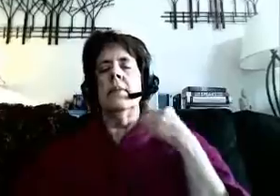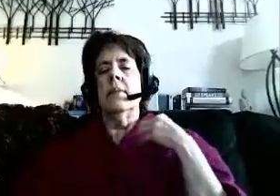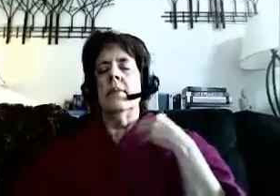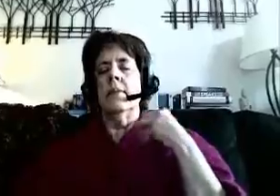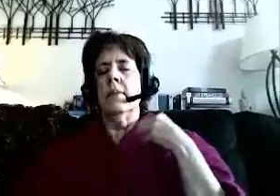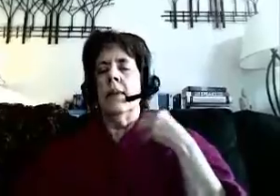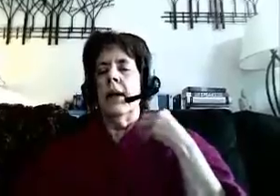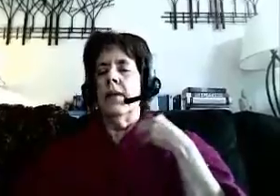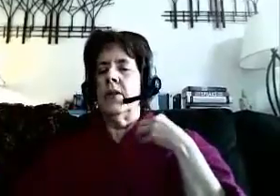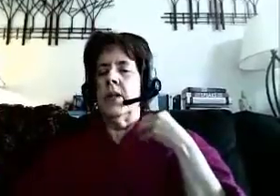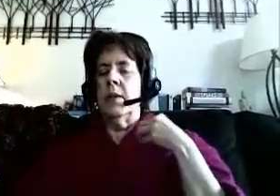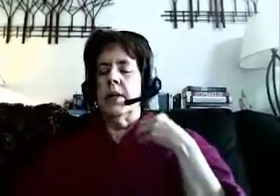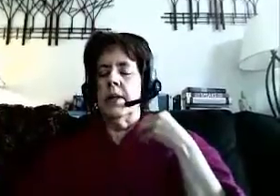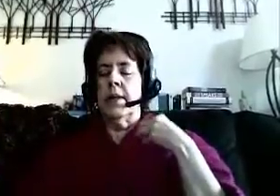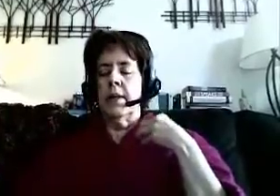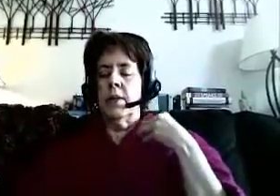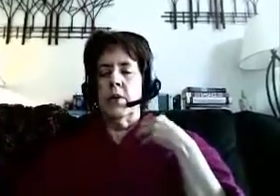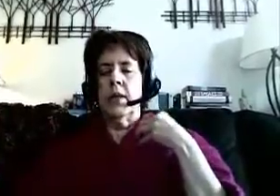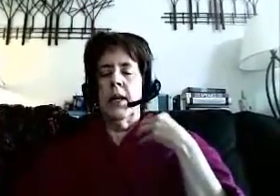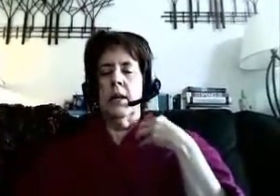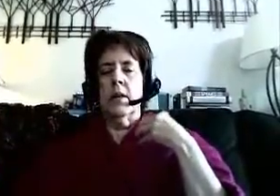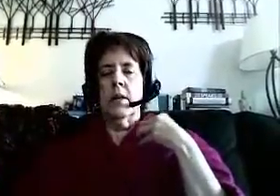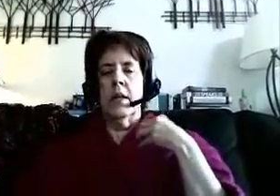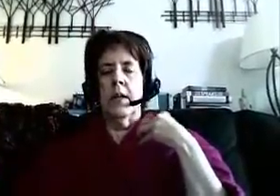I allow my body to heal quickly and completely